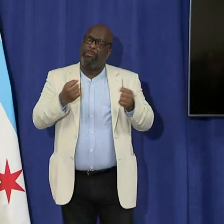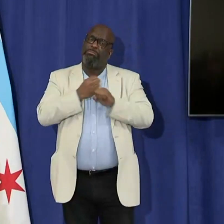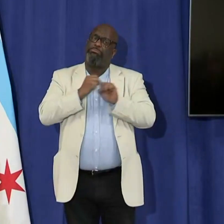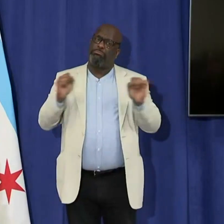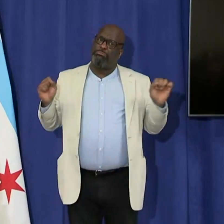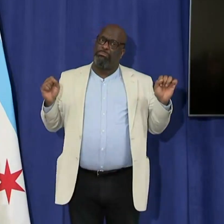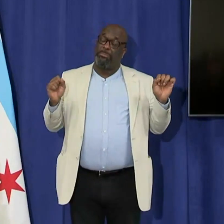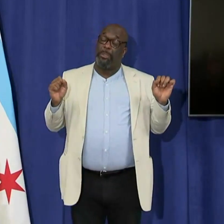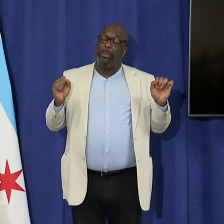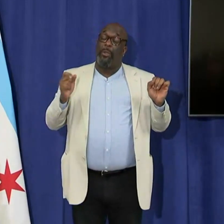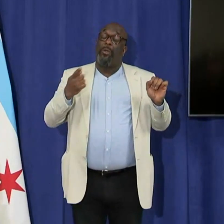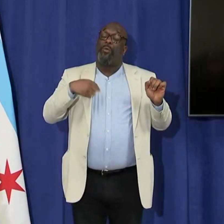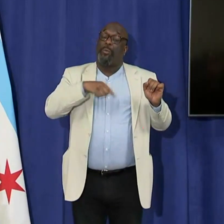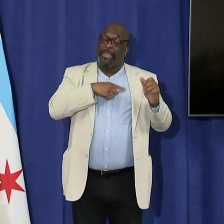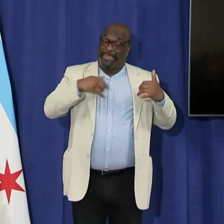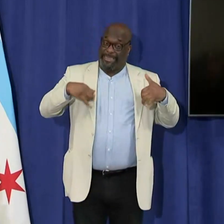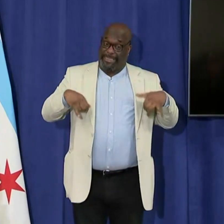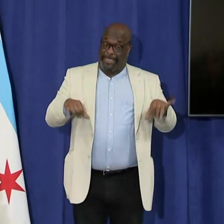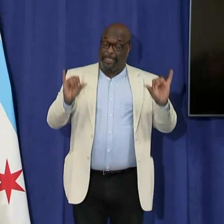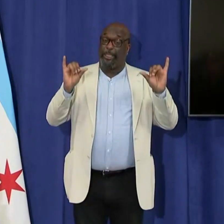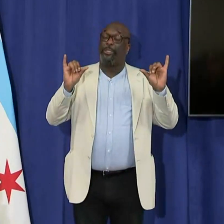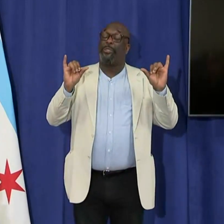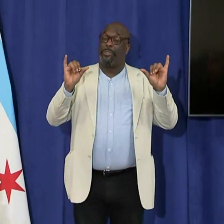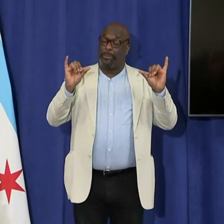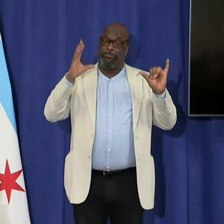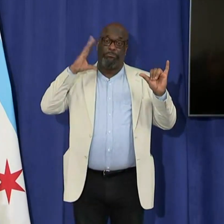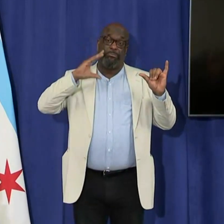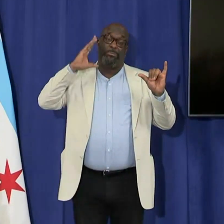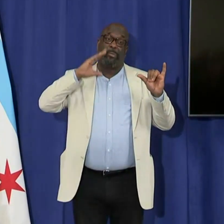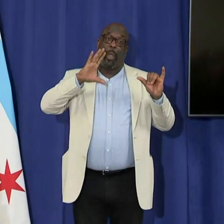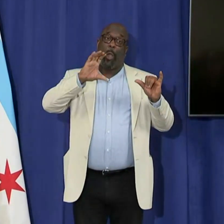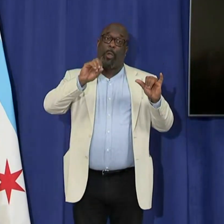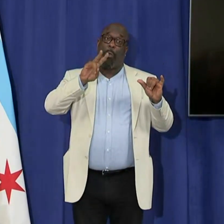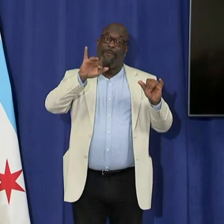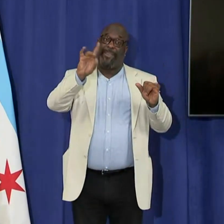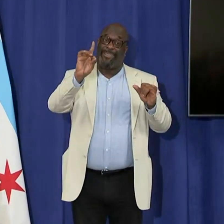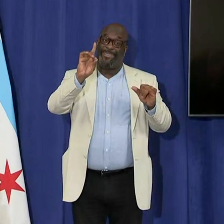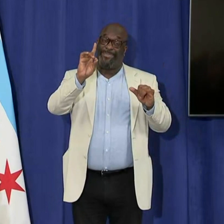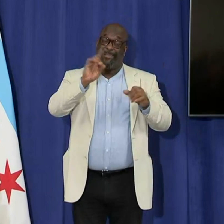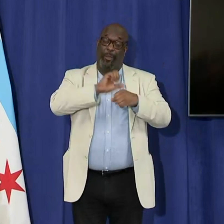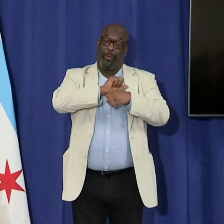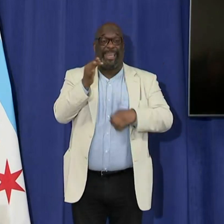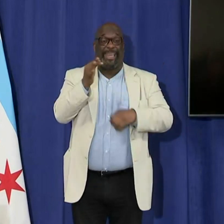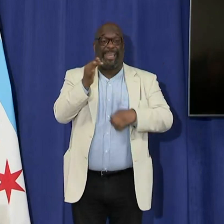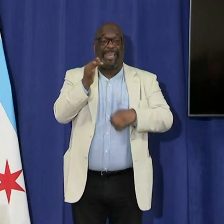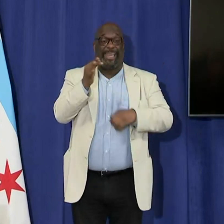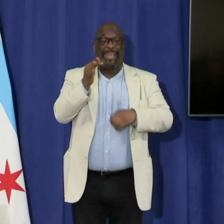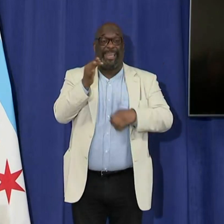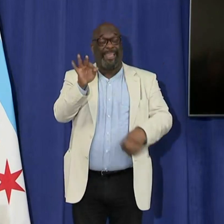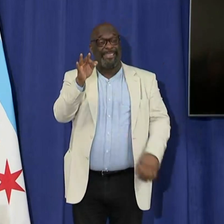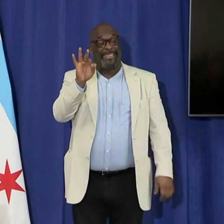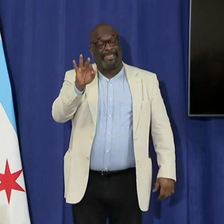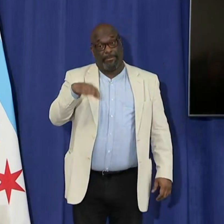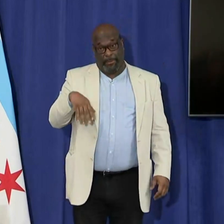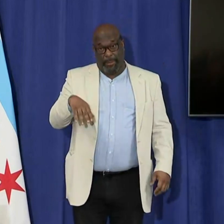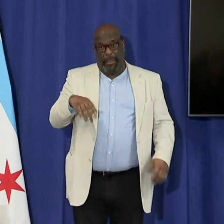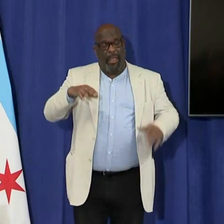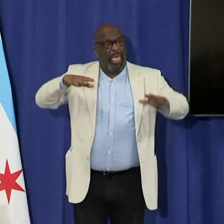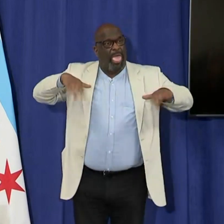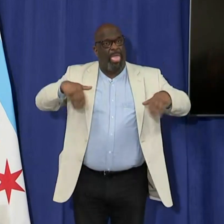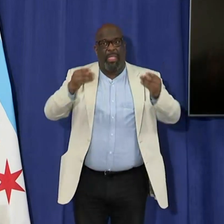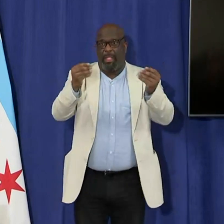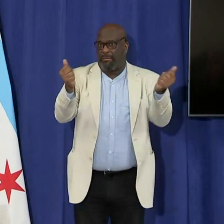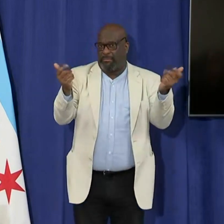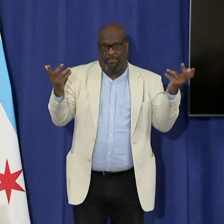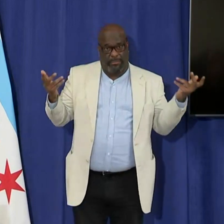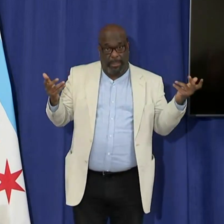We're still very much in COVID-19. It hasn't disappeared. A time and attention has been